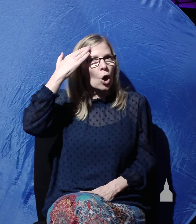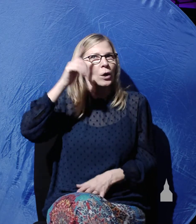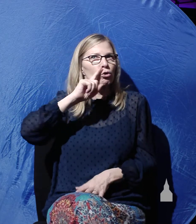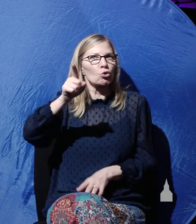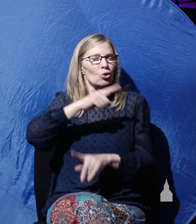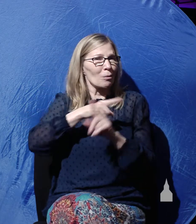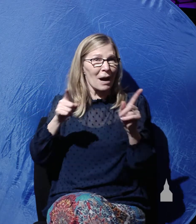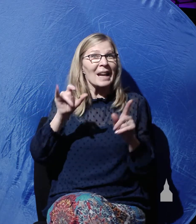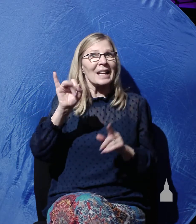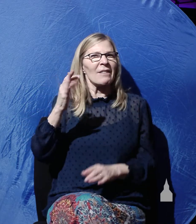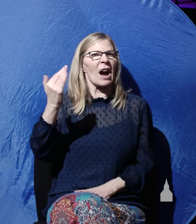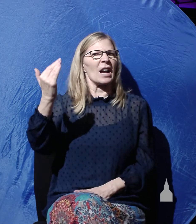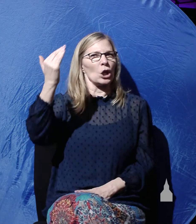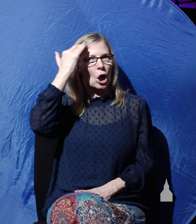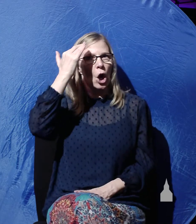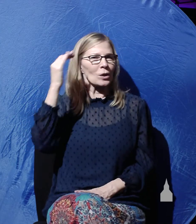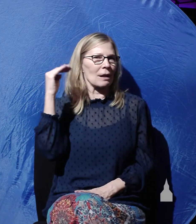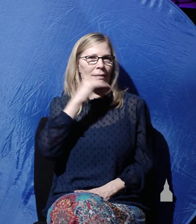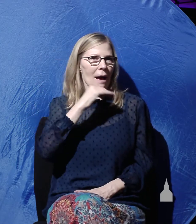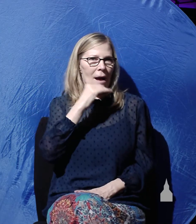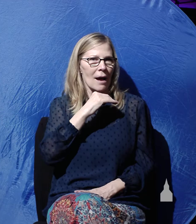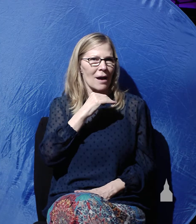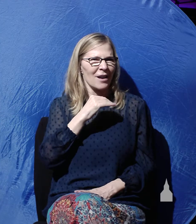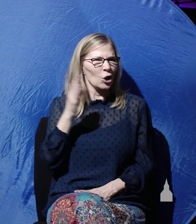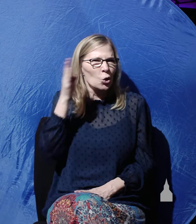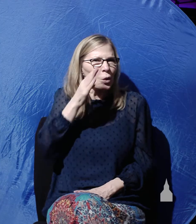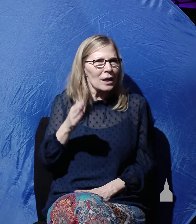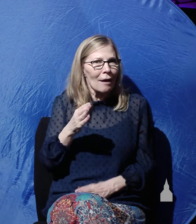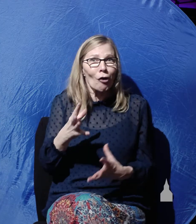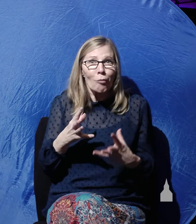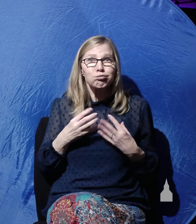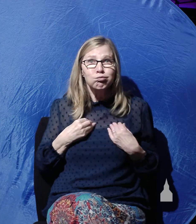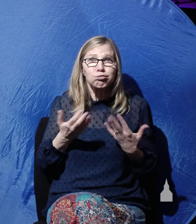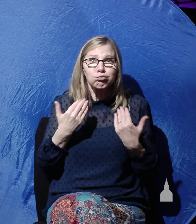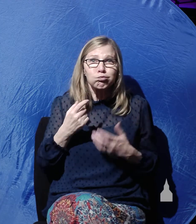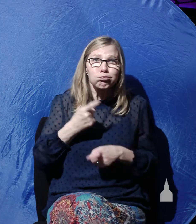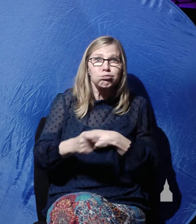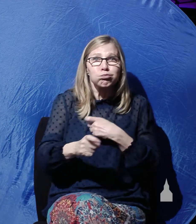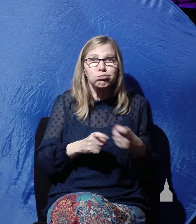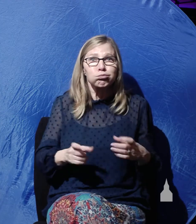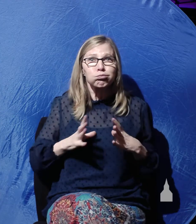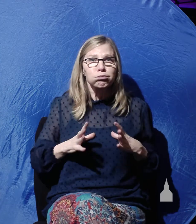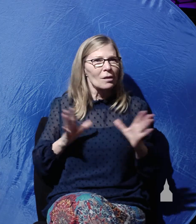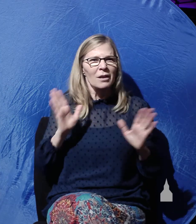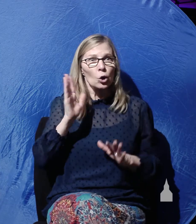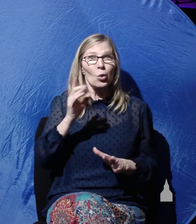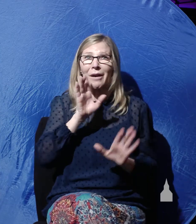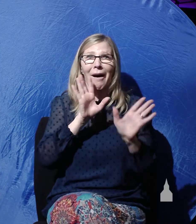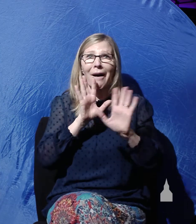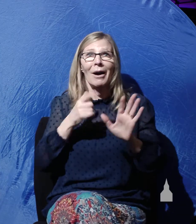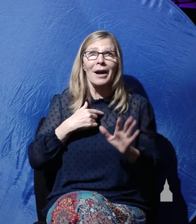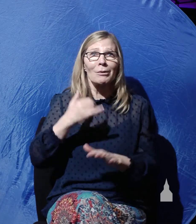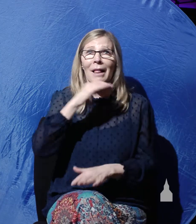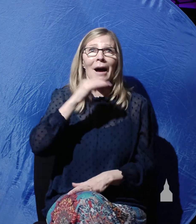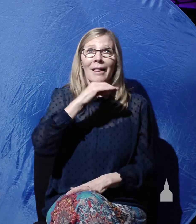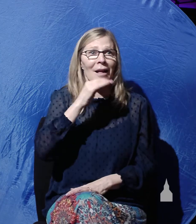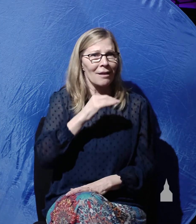but not when you know it's false. So you have to eliminate that theory too. The theory that Joseph of Arimathea with the help of others, whether they were